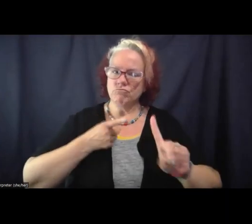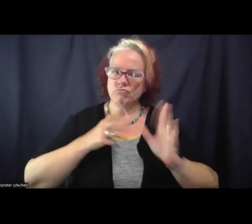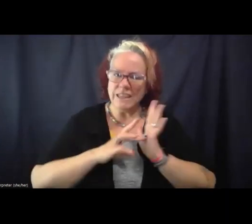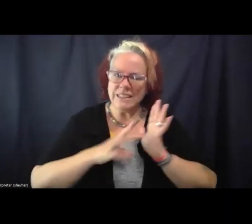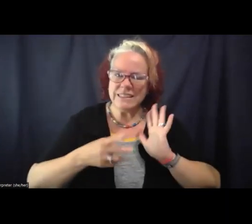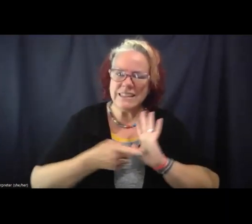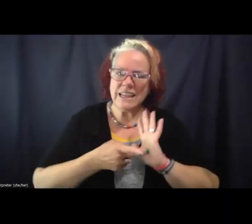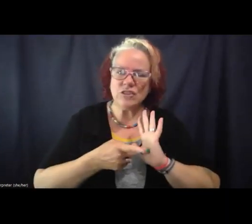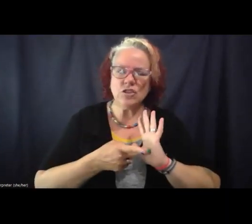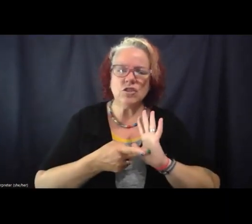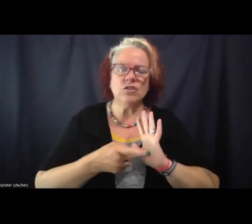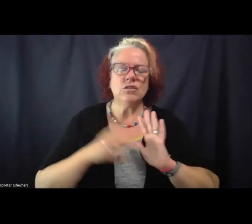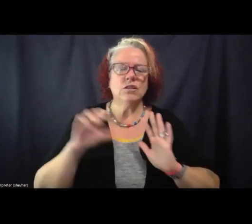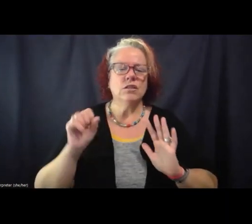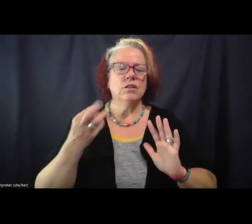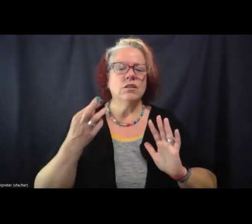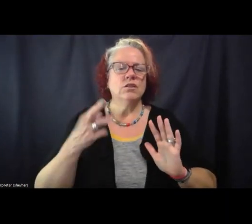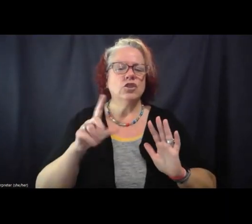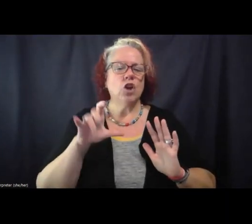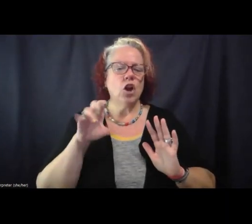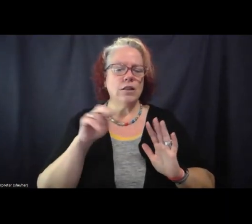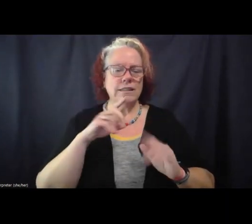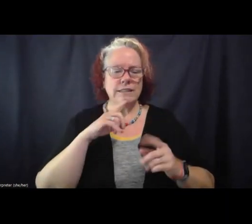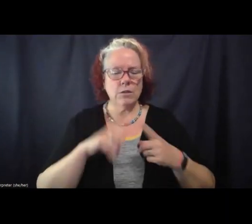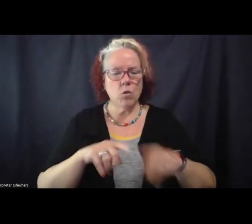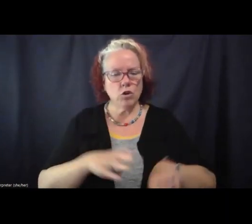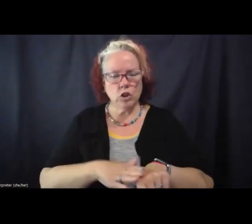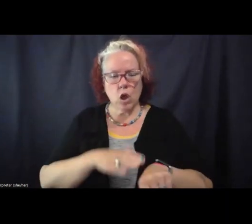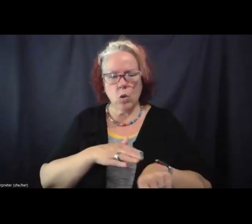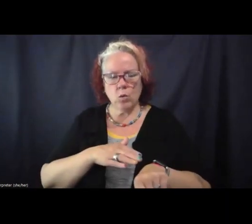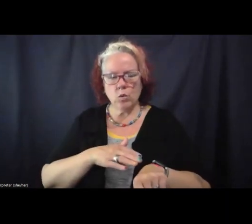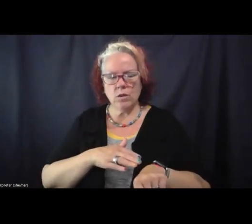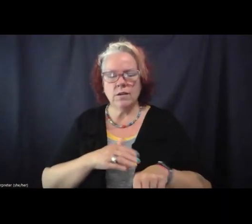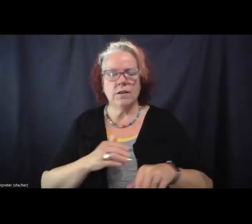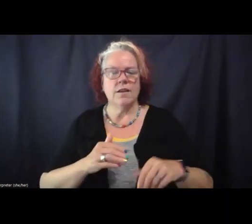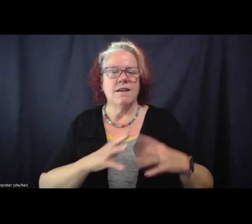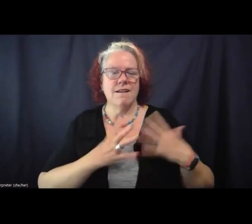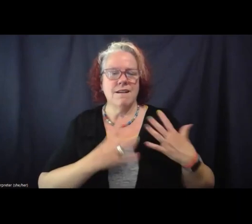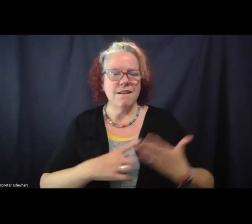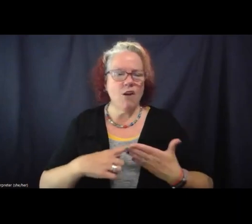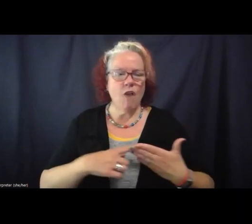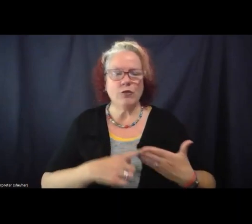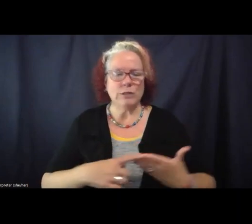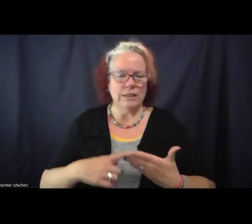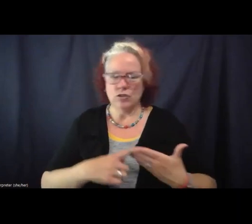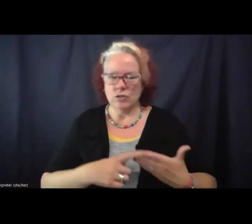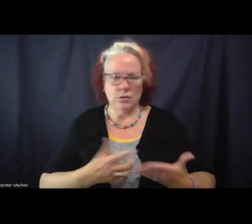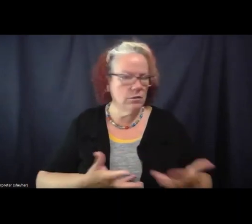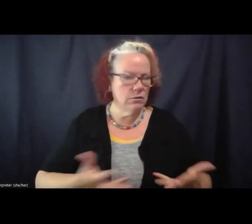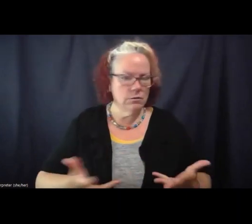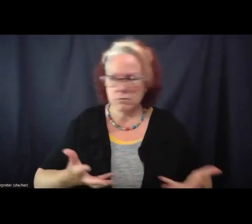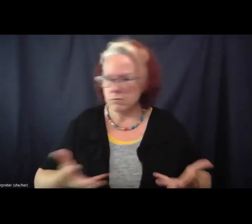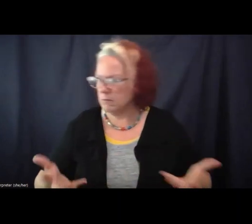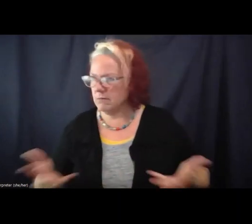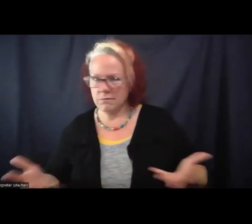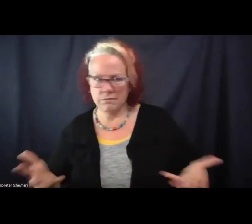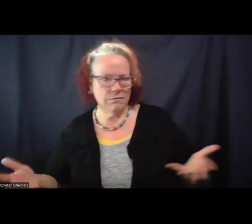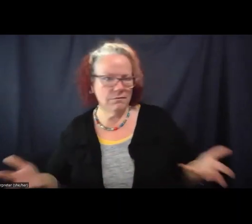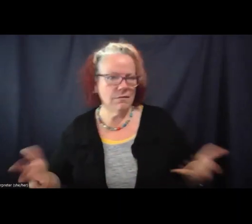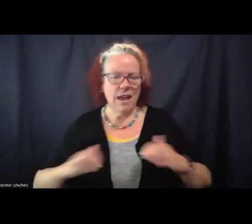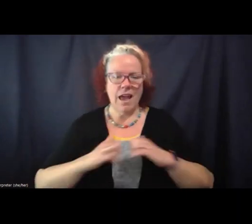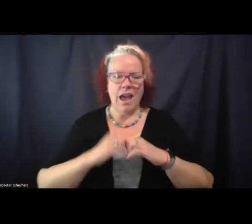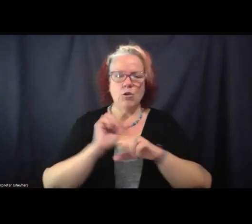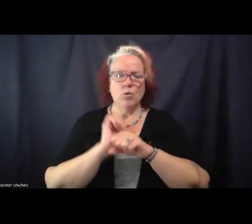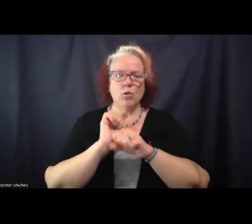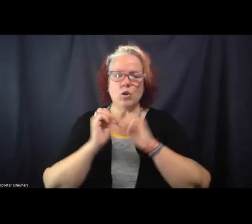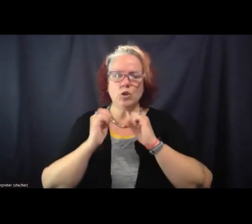think Charlene brought this up before, like sort of slow, like having lots of conversations about how we want to kind of work together and build our capacity